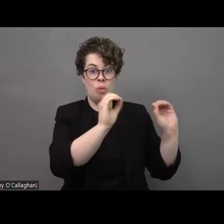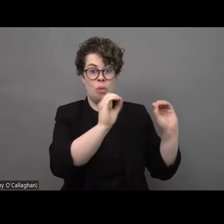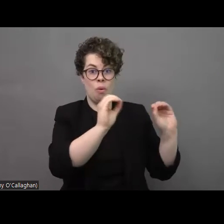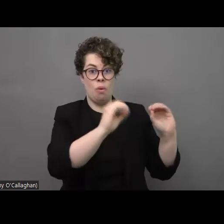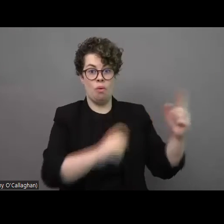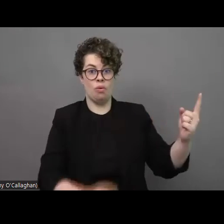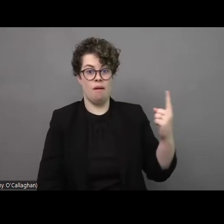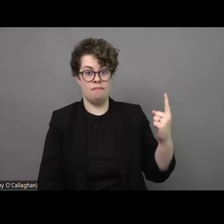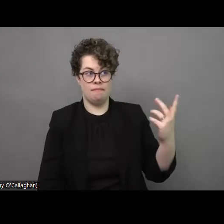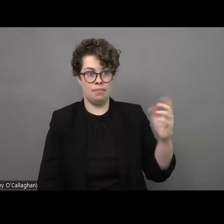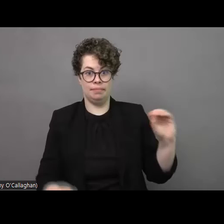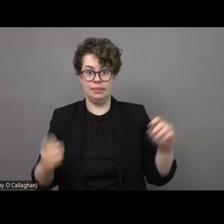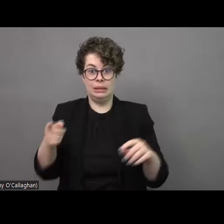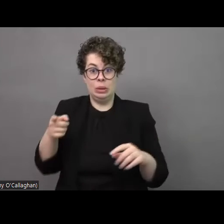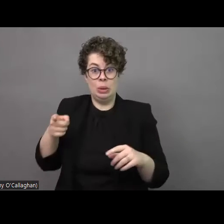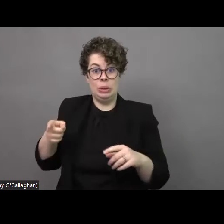and so